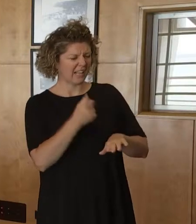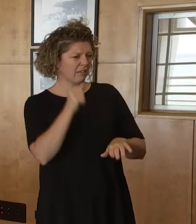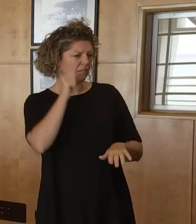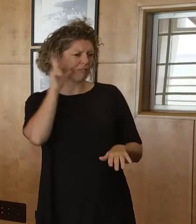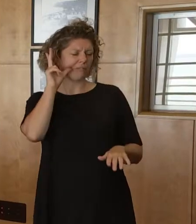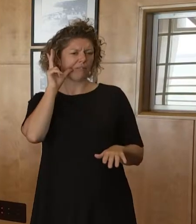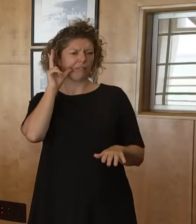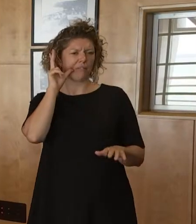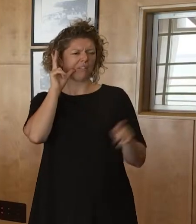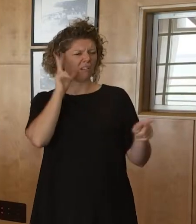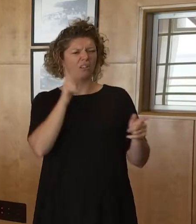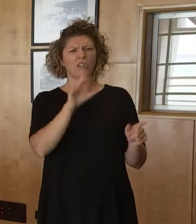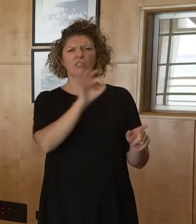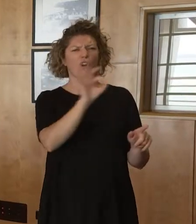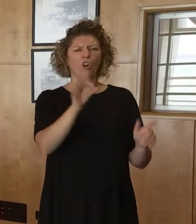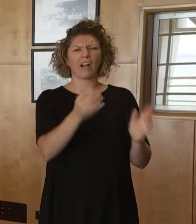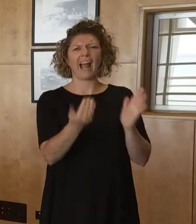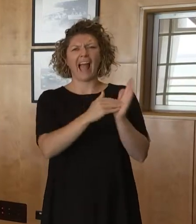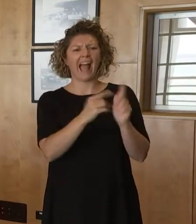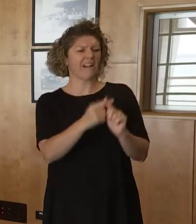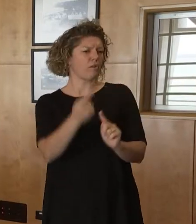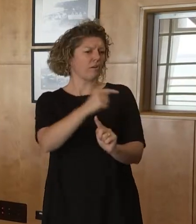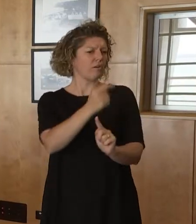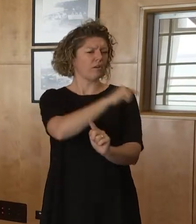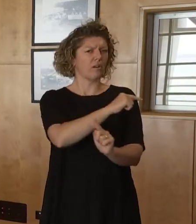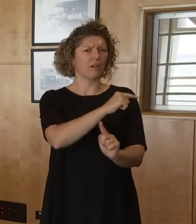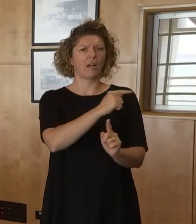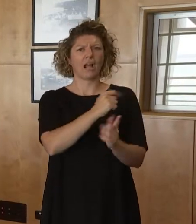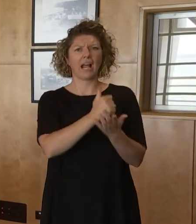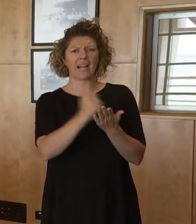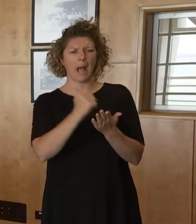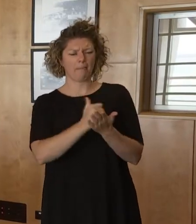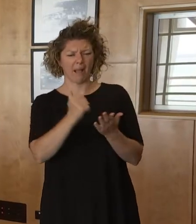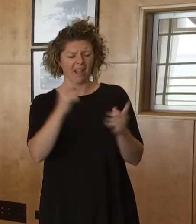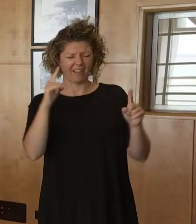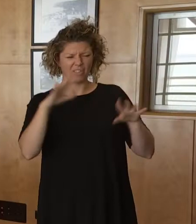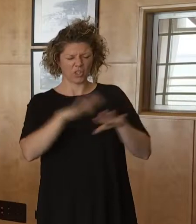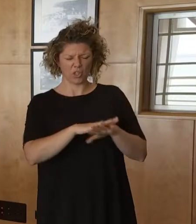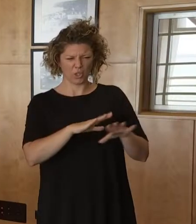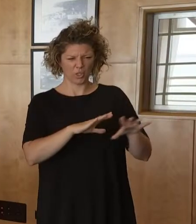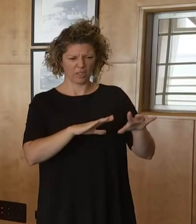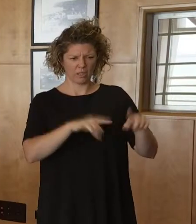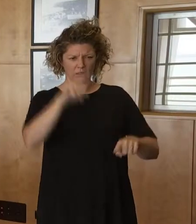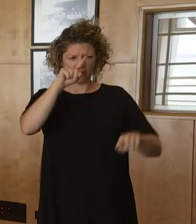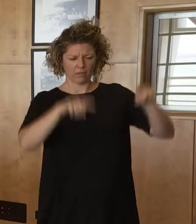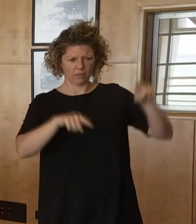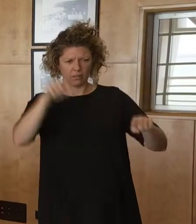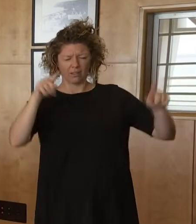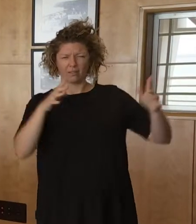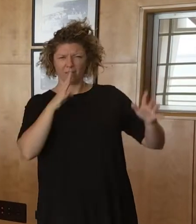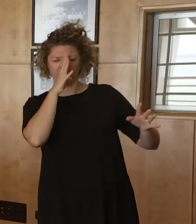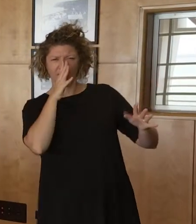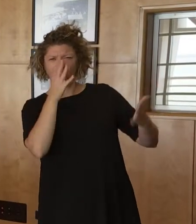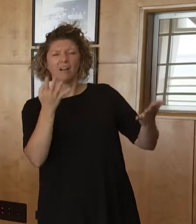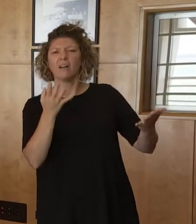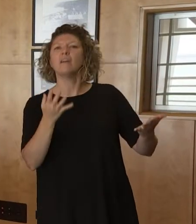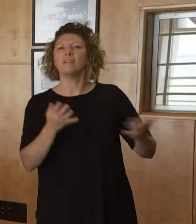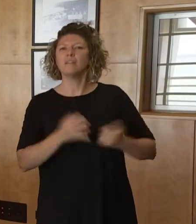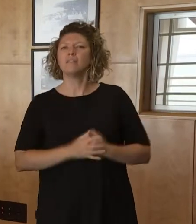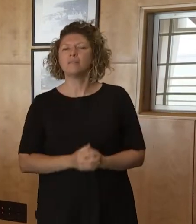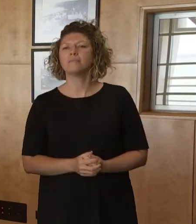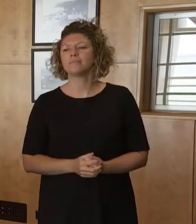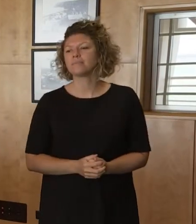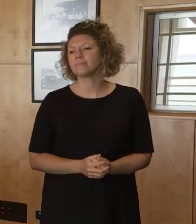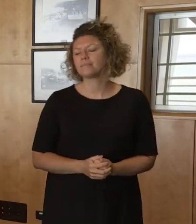seemingly making numbers more, I guess, confusing for the average person? Yeah. So what we